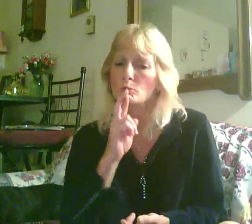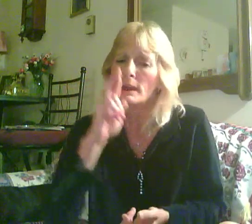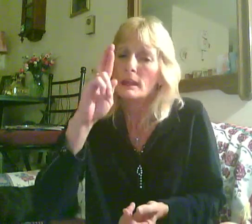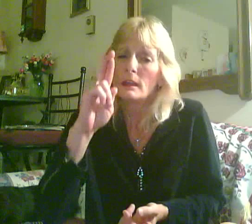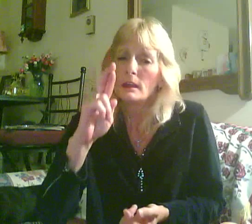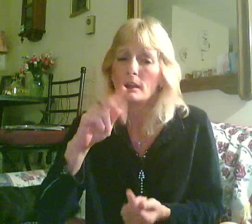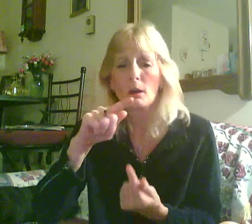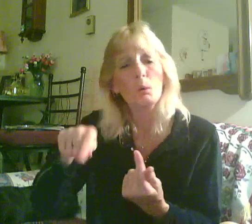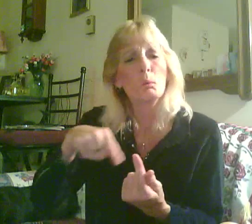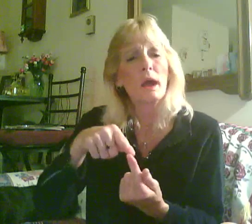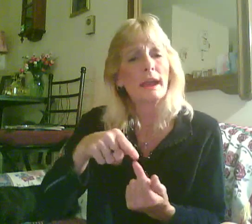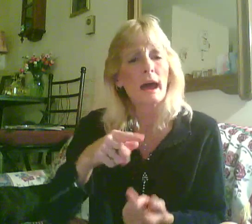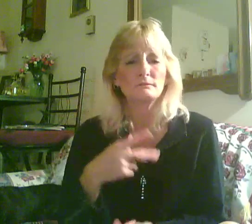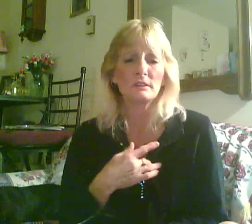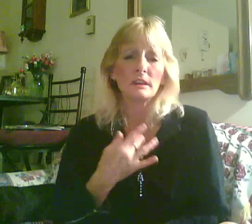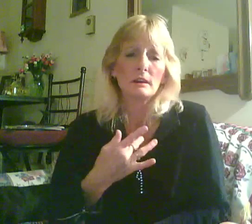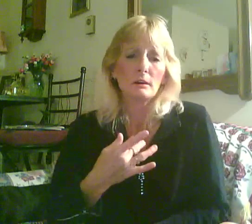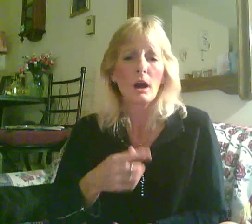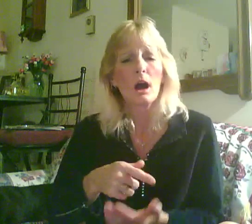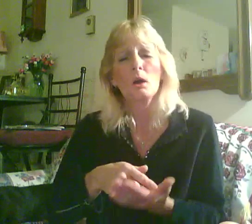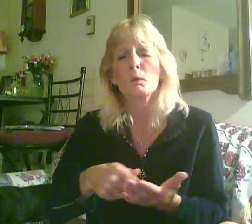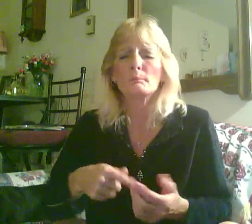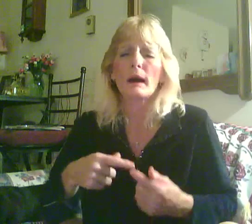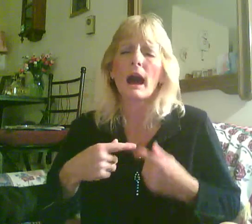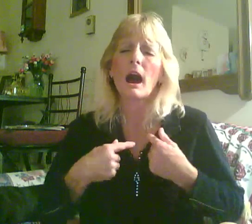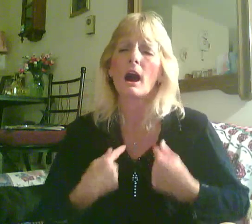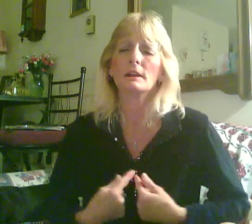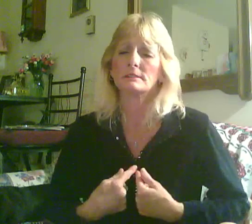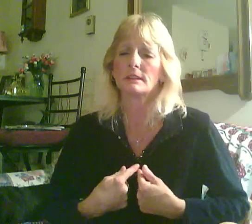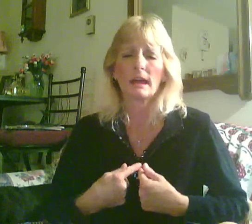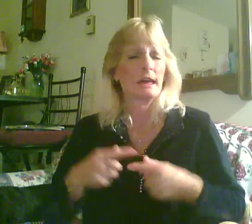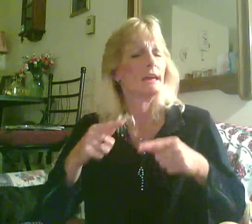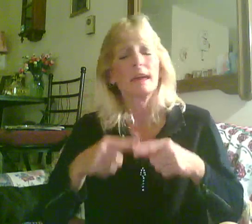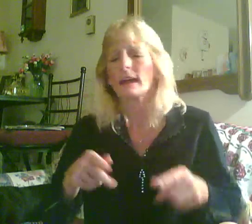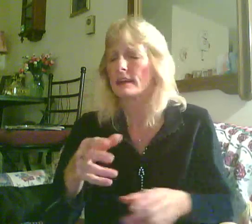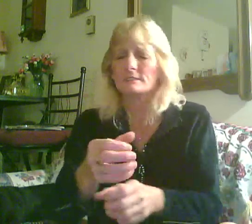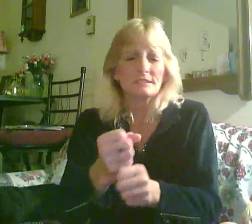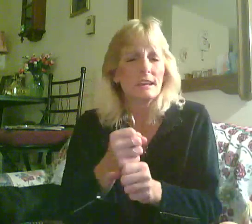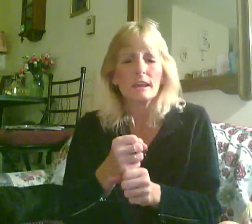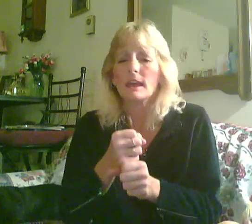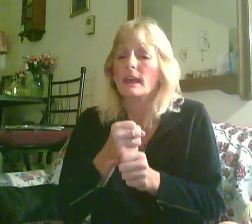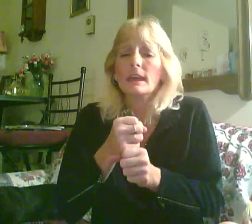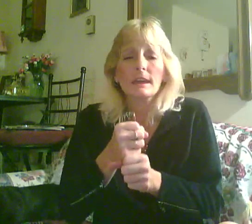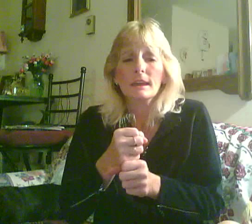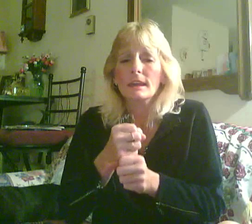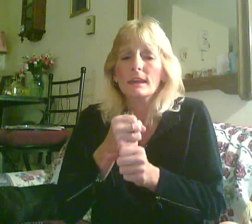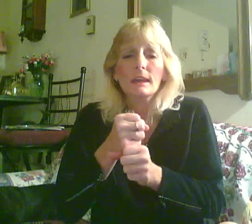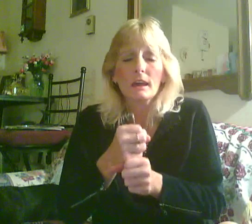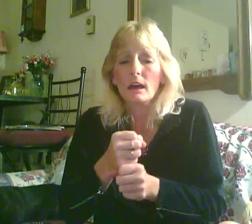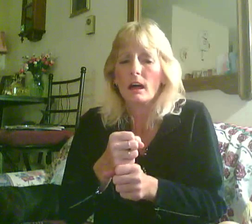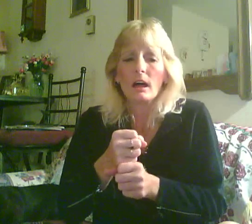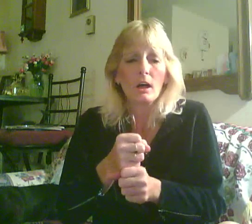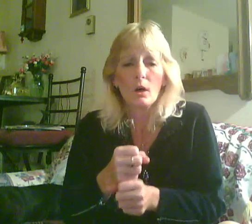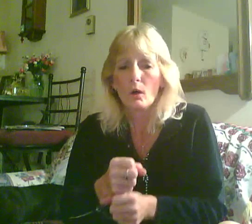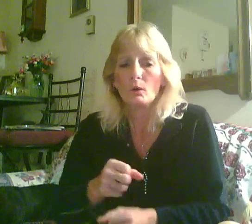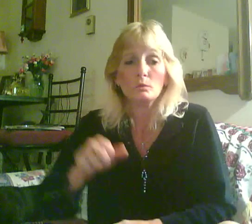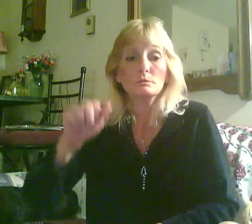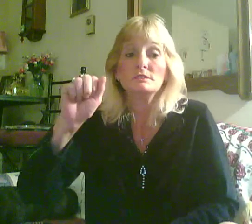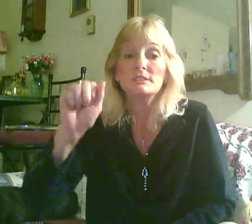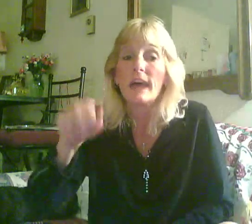feel when I feel what my heart can't feel. Oh,